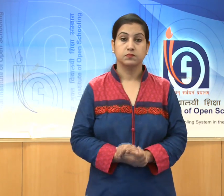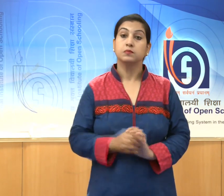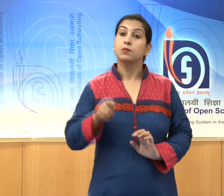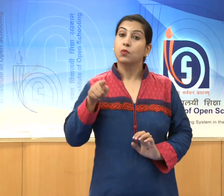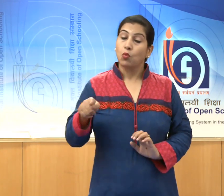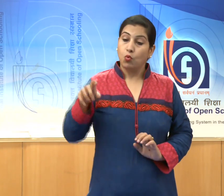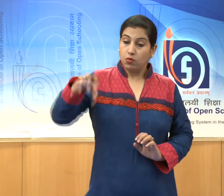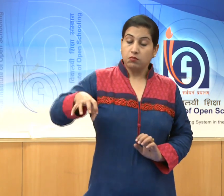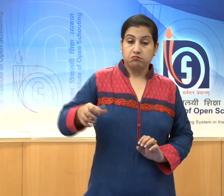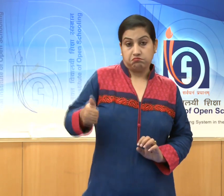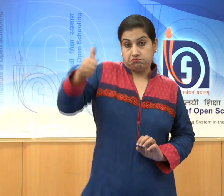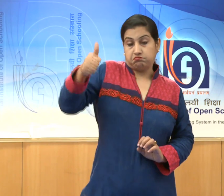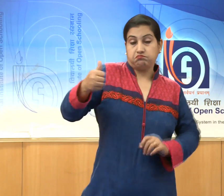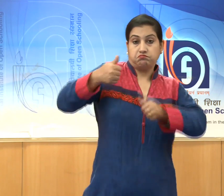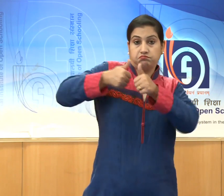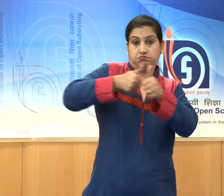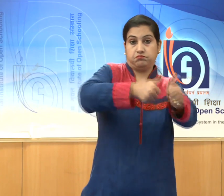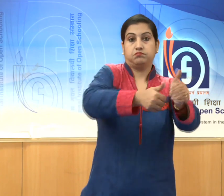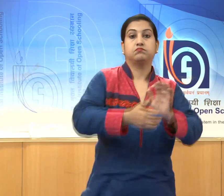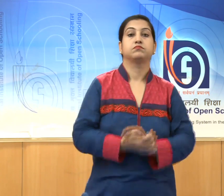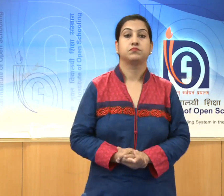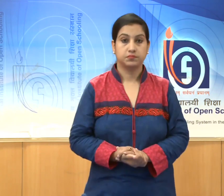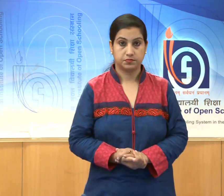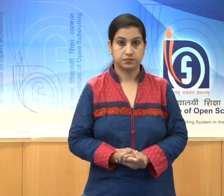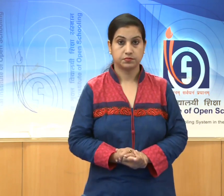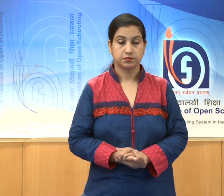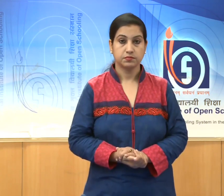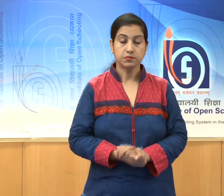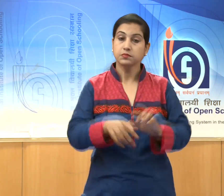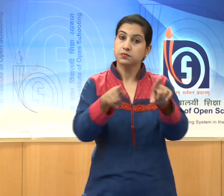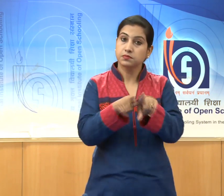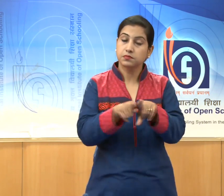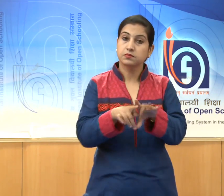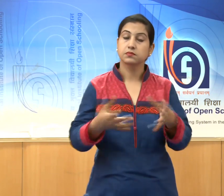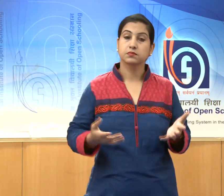like Sungas,